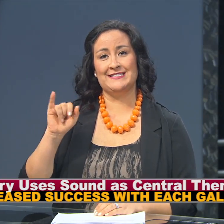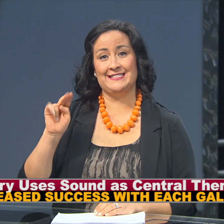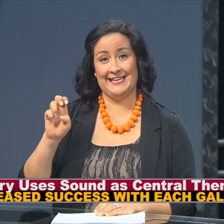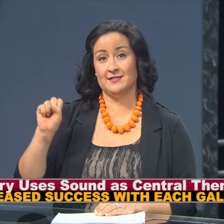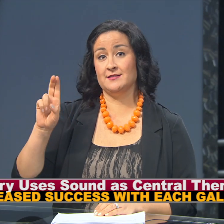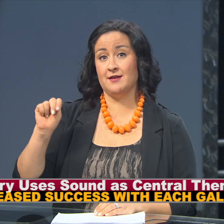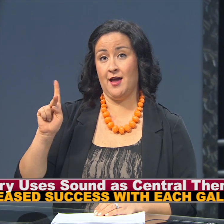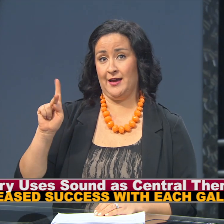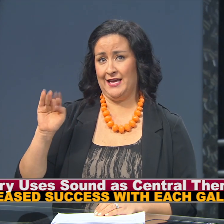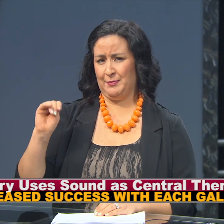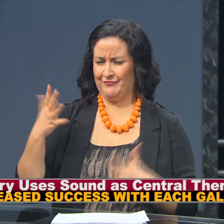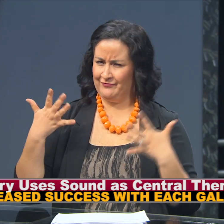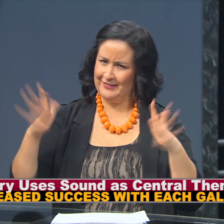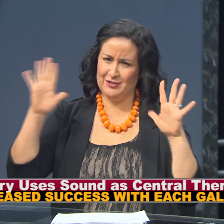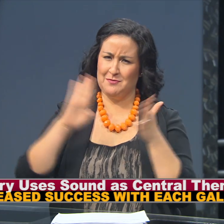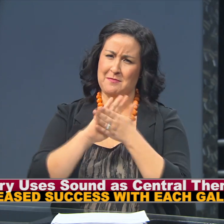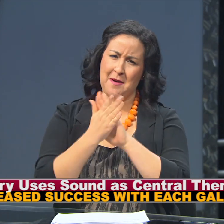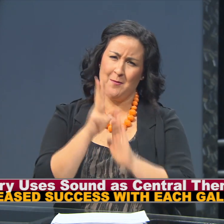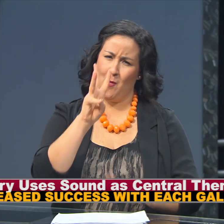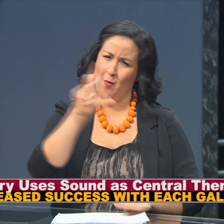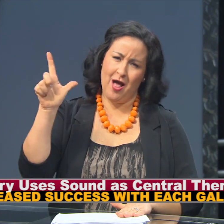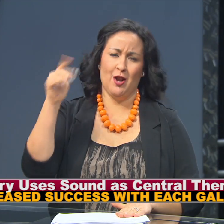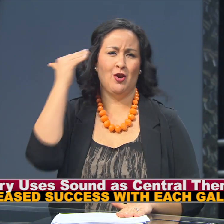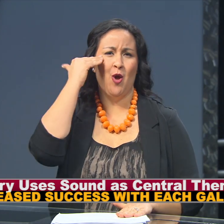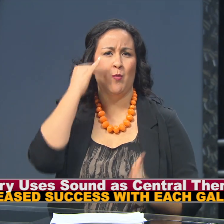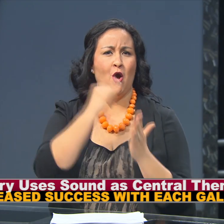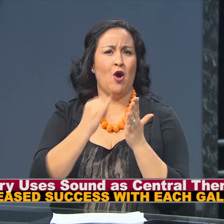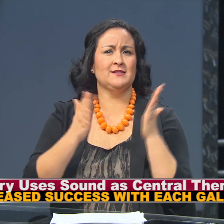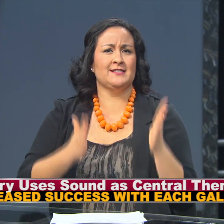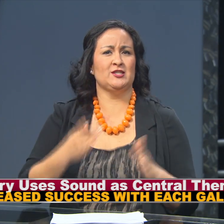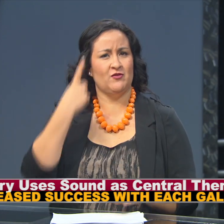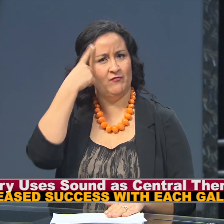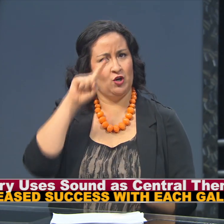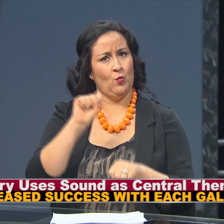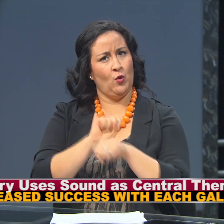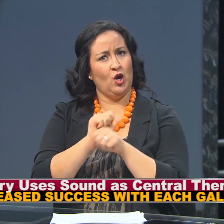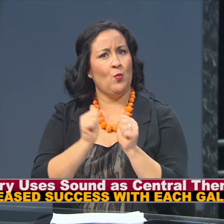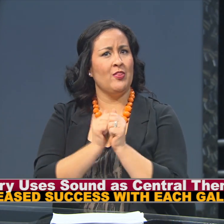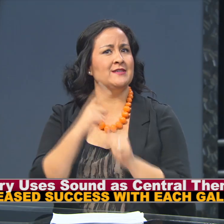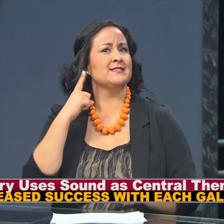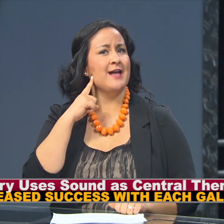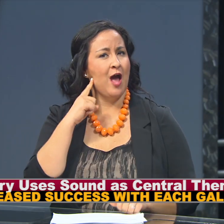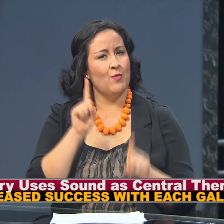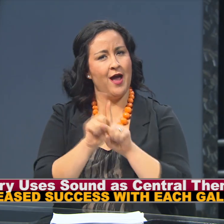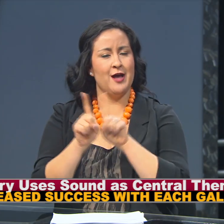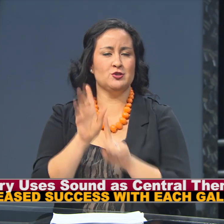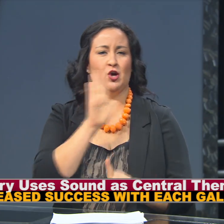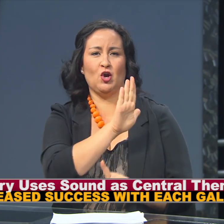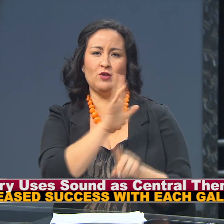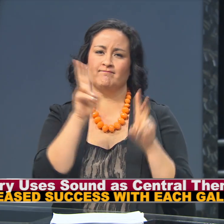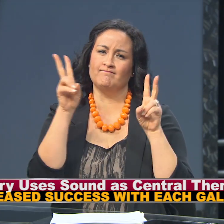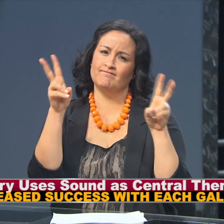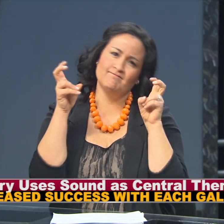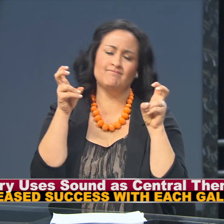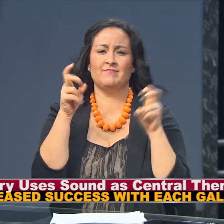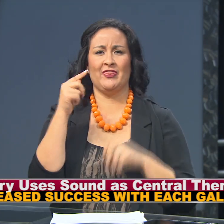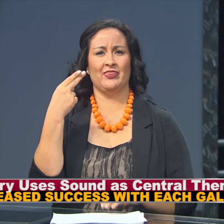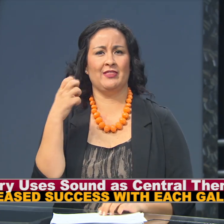has become a well-known artist for her work with sound as a central theme to her art. She says that her success has grown with each